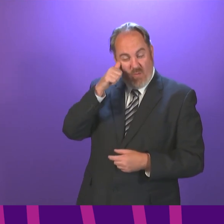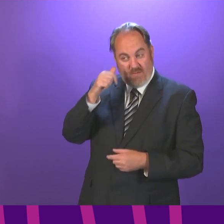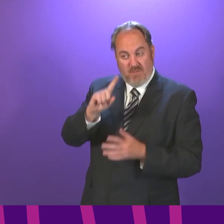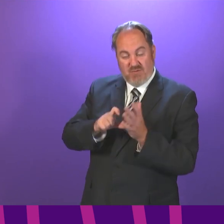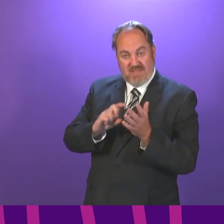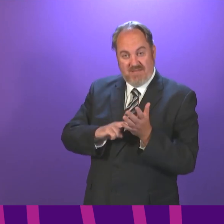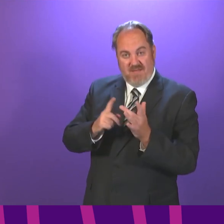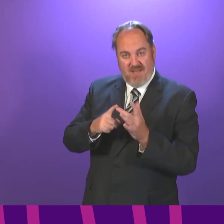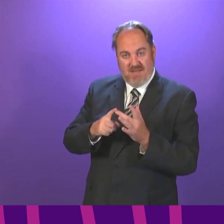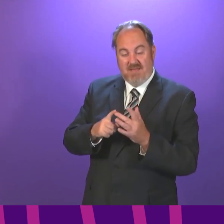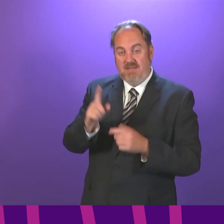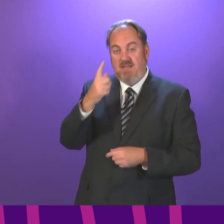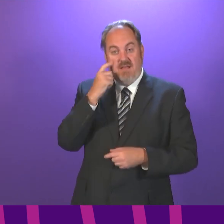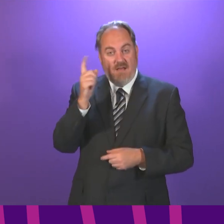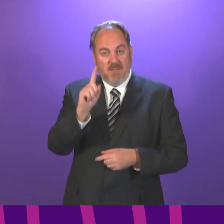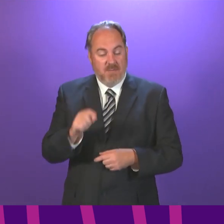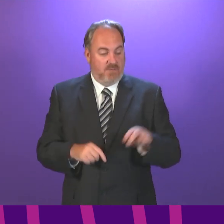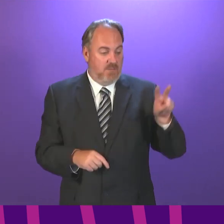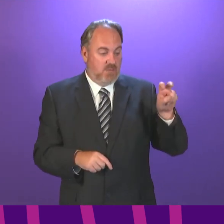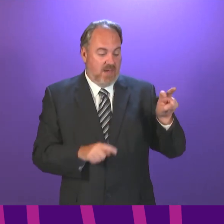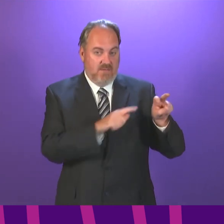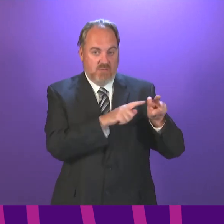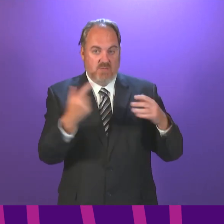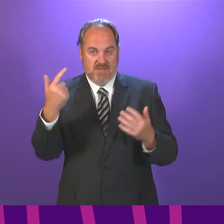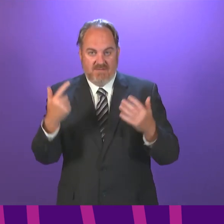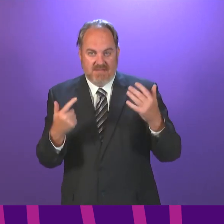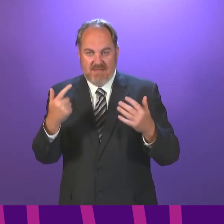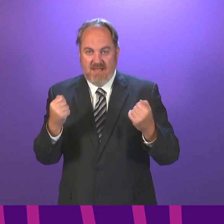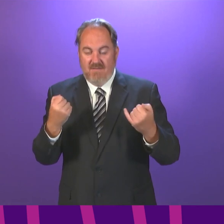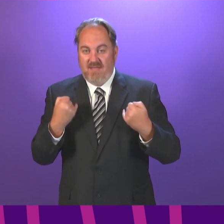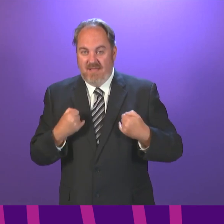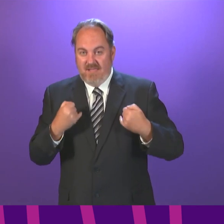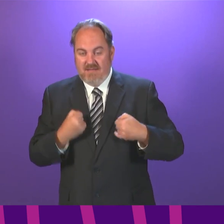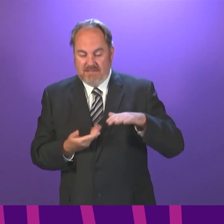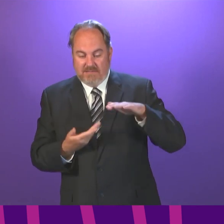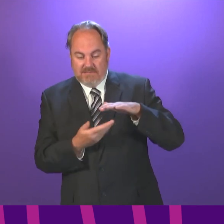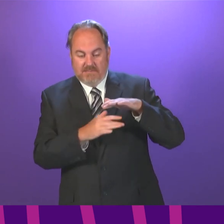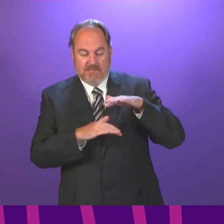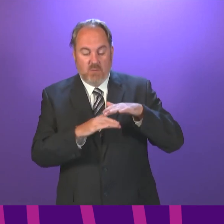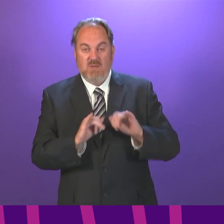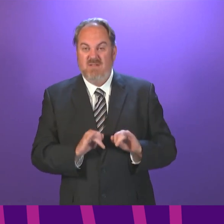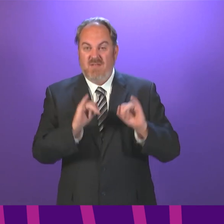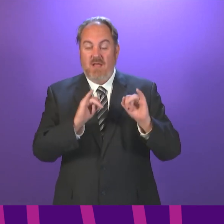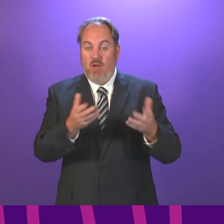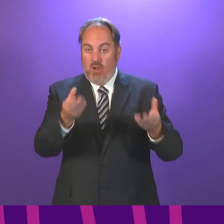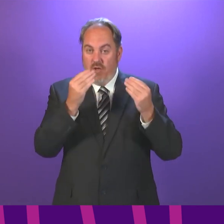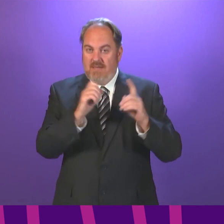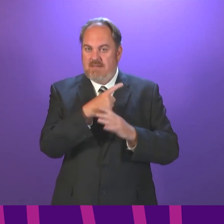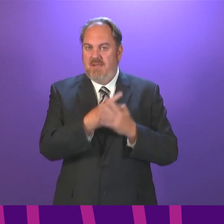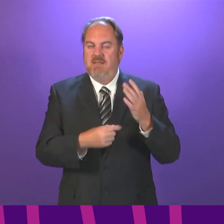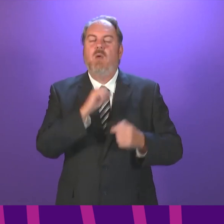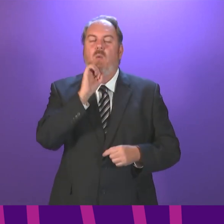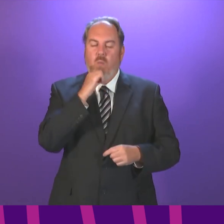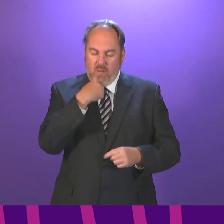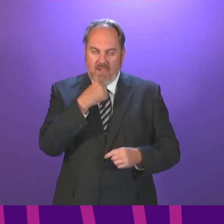people aged 12 to 17 with certain underlying health conditions, including severe learning disabilities, will be offered